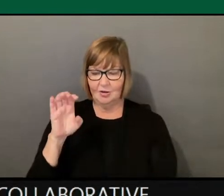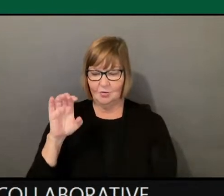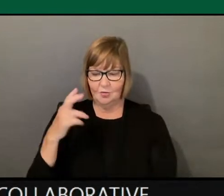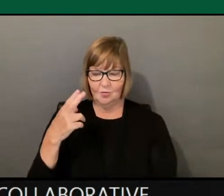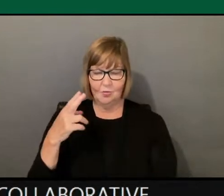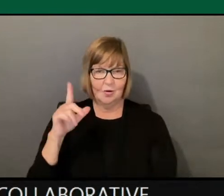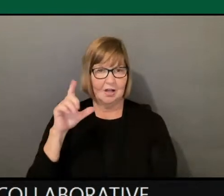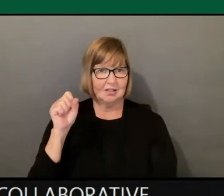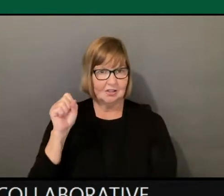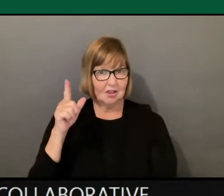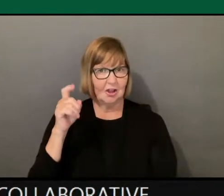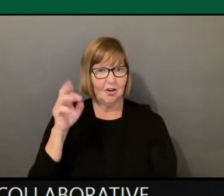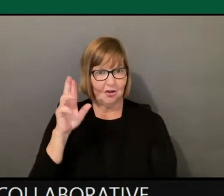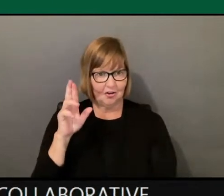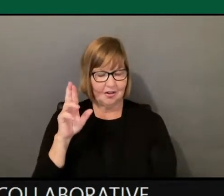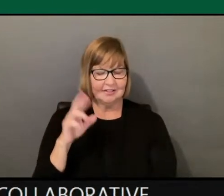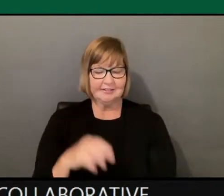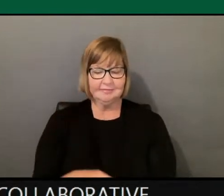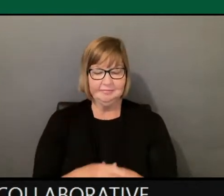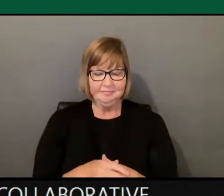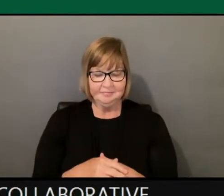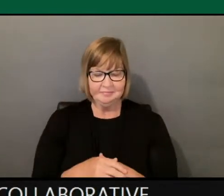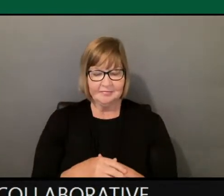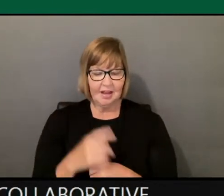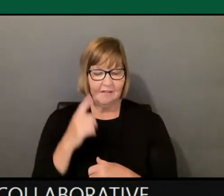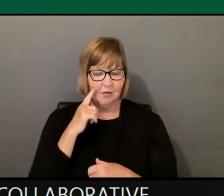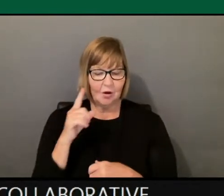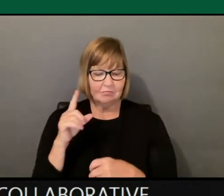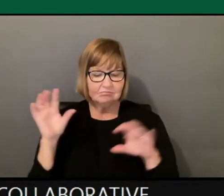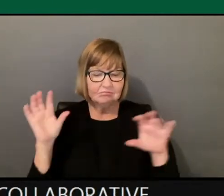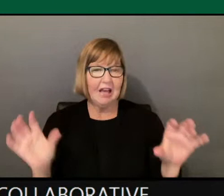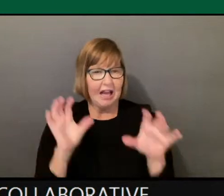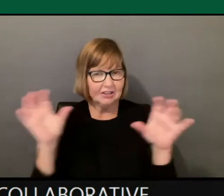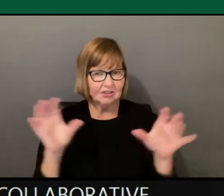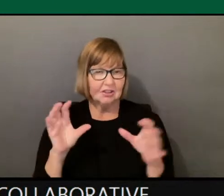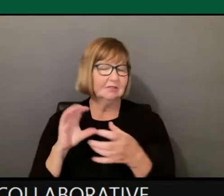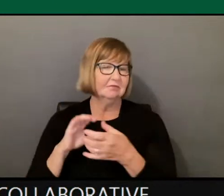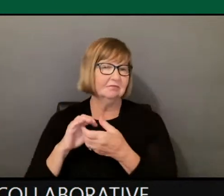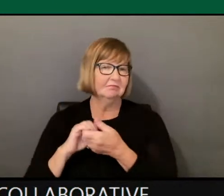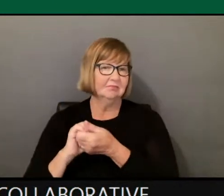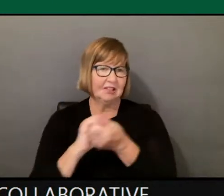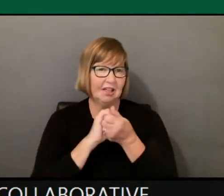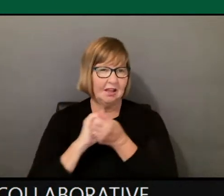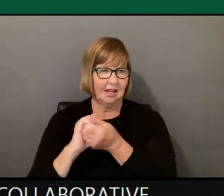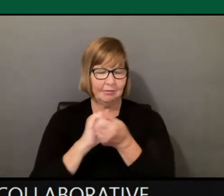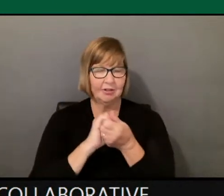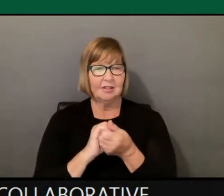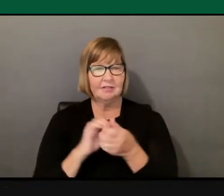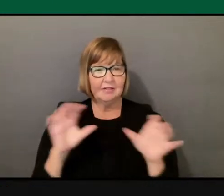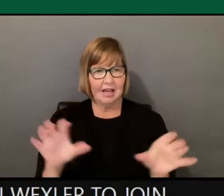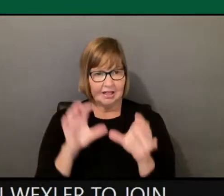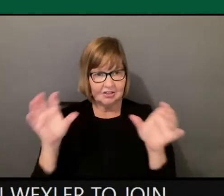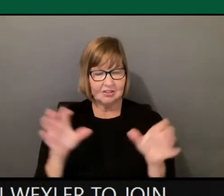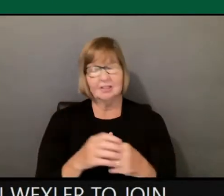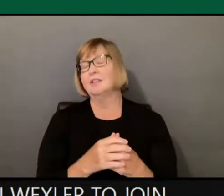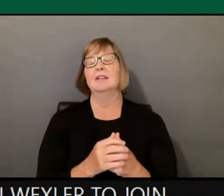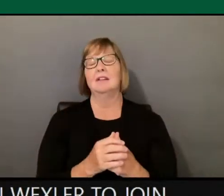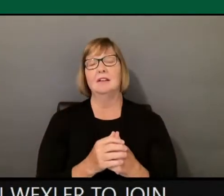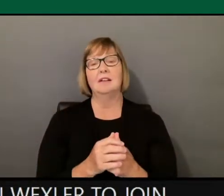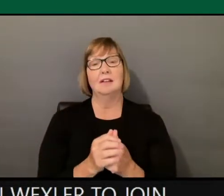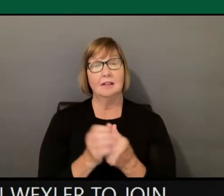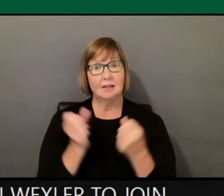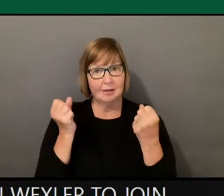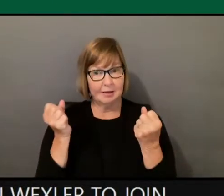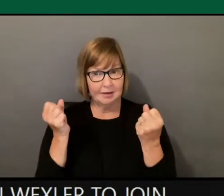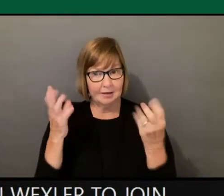So as you've heard, many on our campus and community most certainly